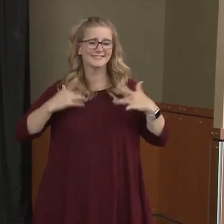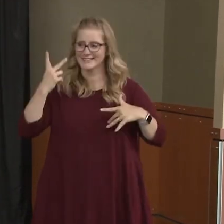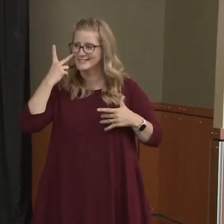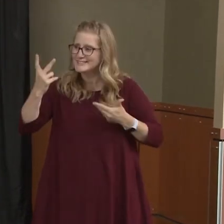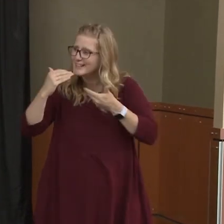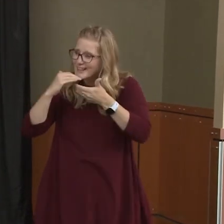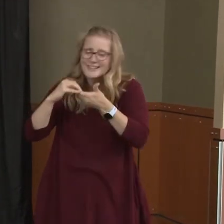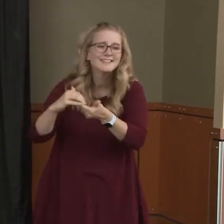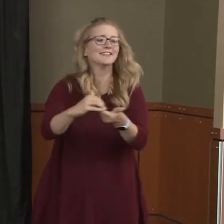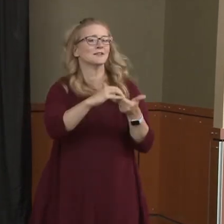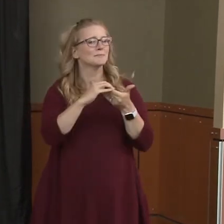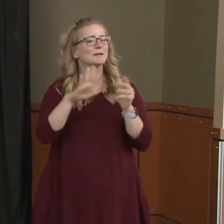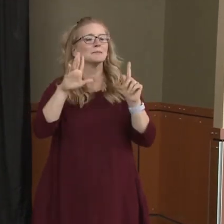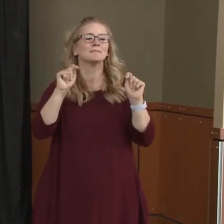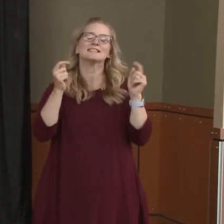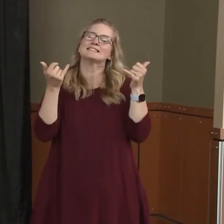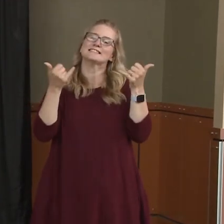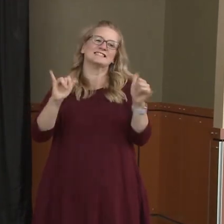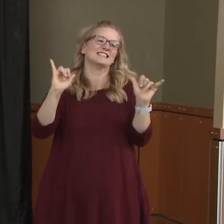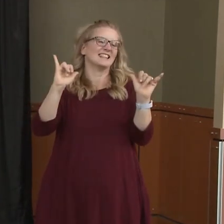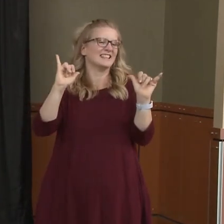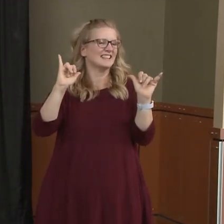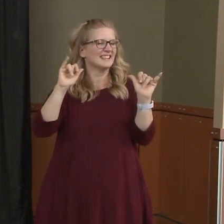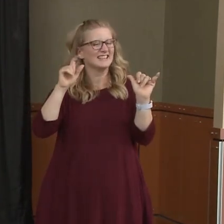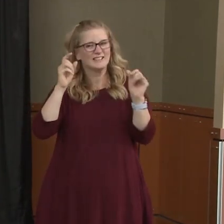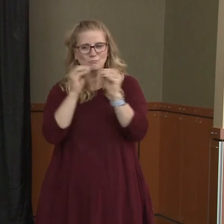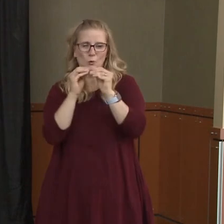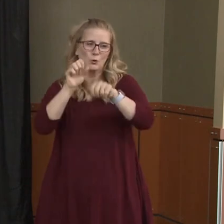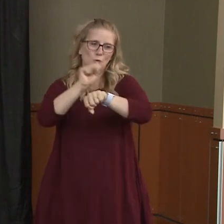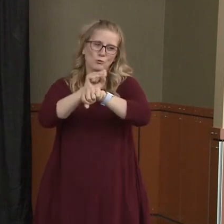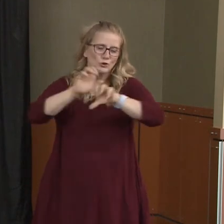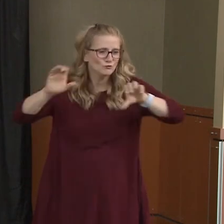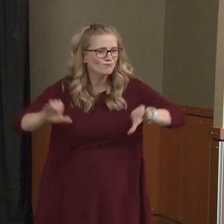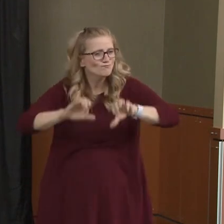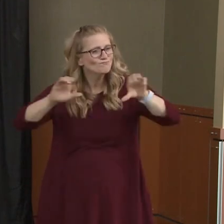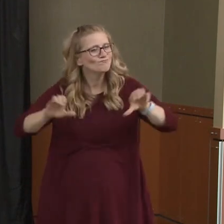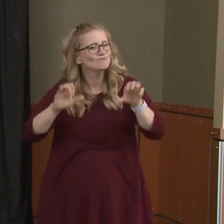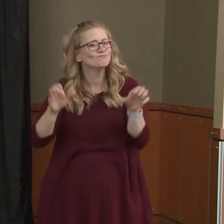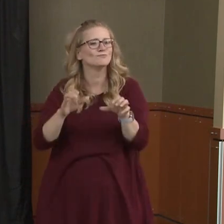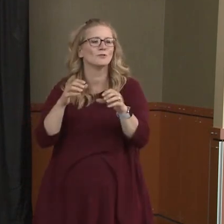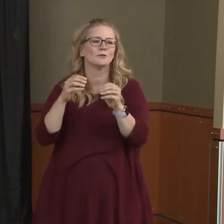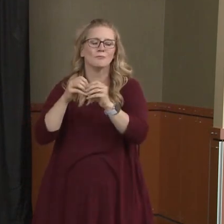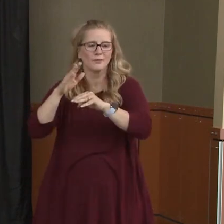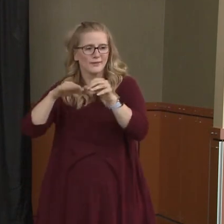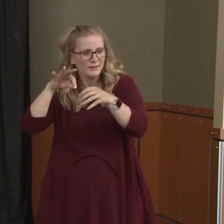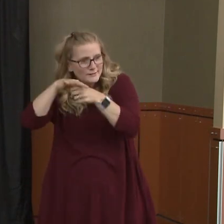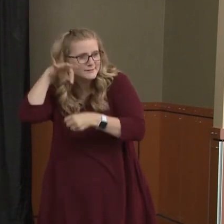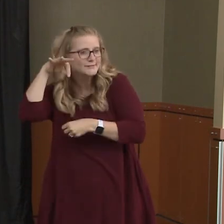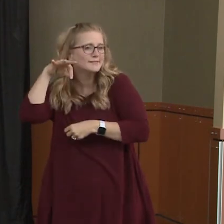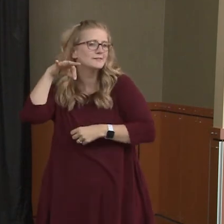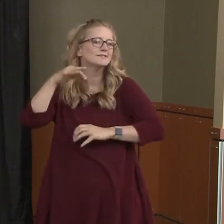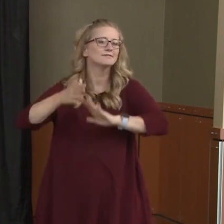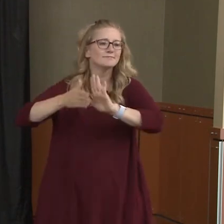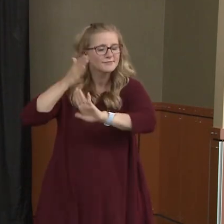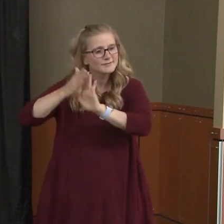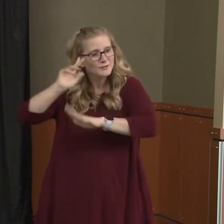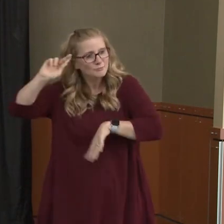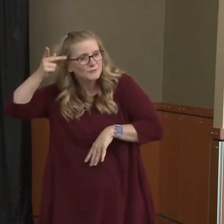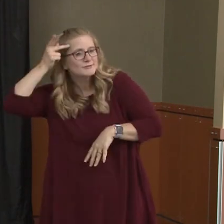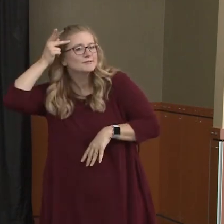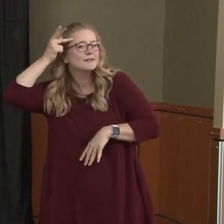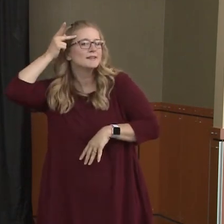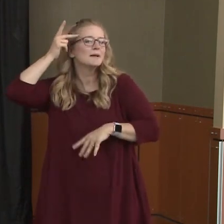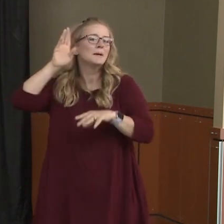And we're looking forward to that because it's more than our elected officials, the work that they're doing is greatly appreciated and certainly our business